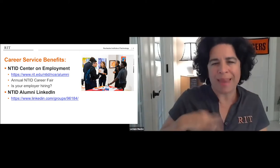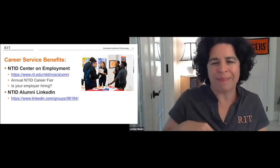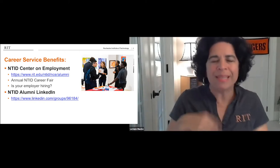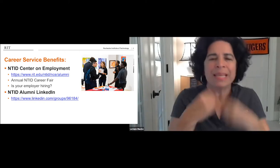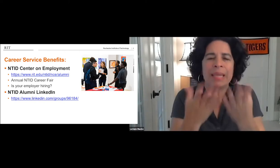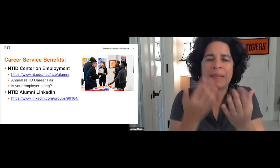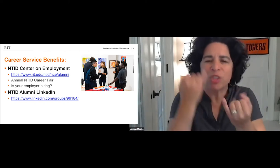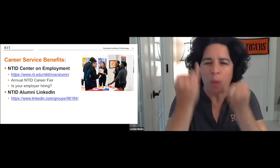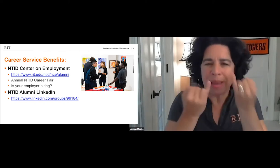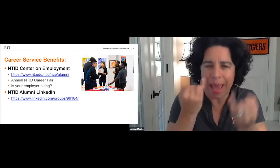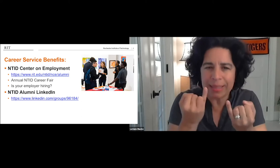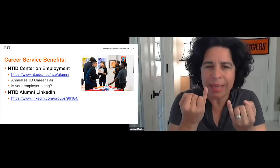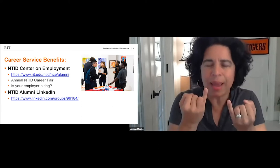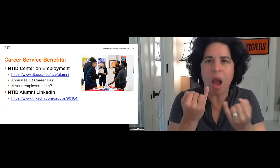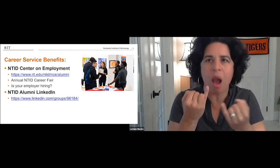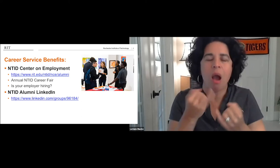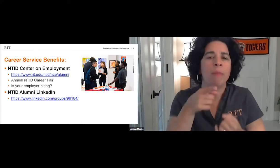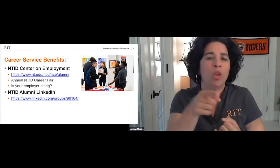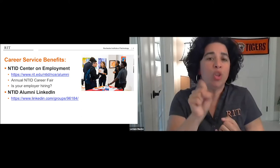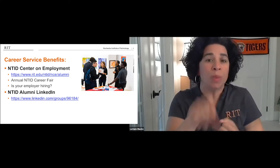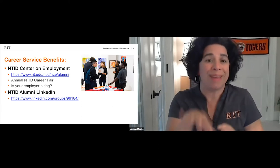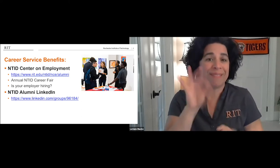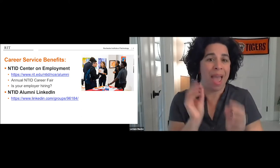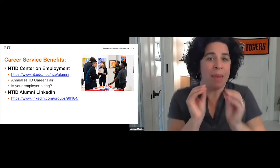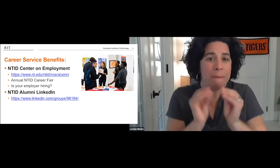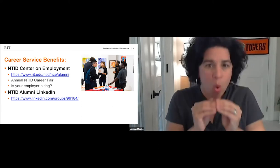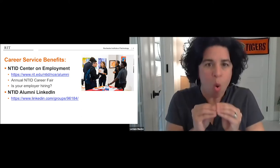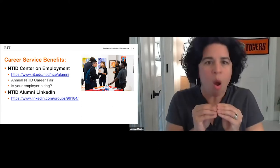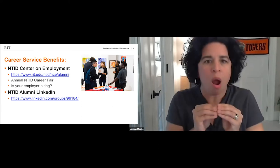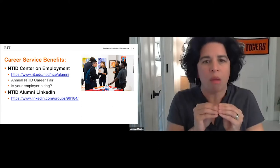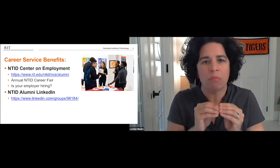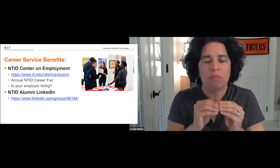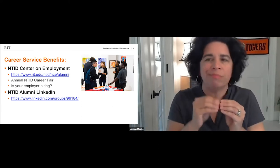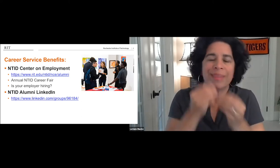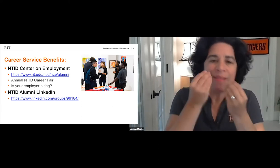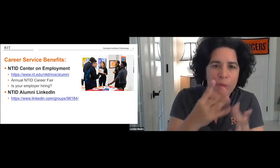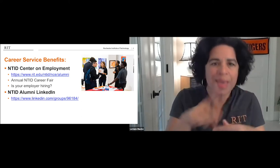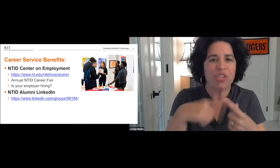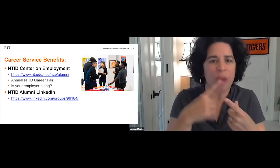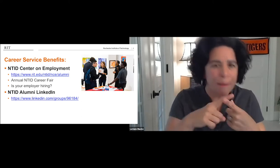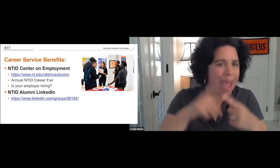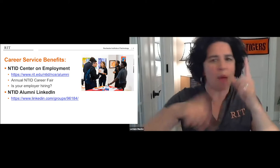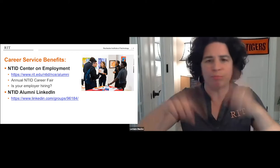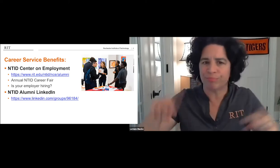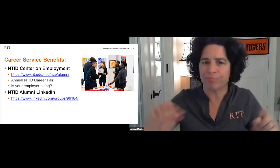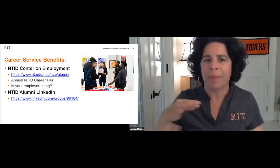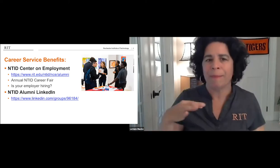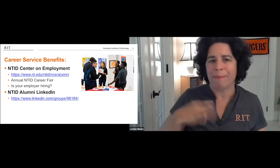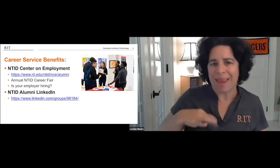long. I'm just talking about a few of the benefits to give you an idea. Now you can always find more information about a